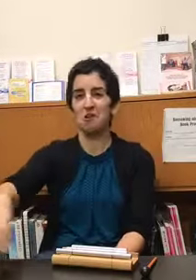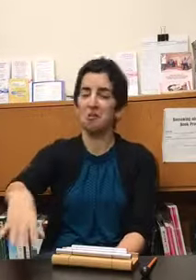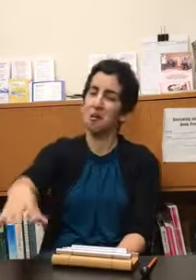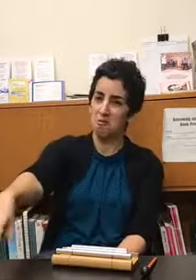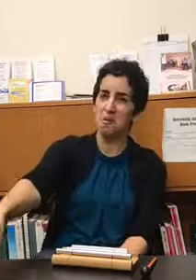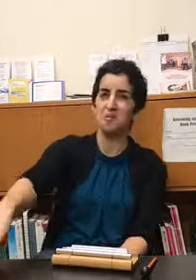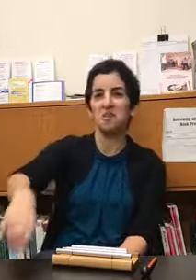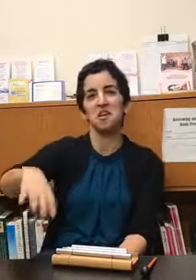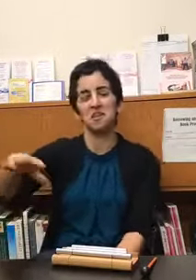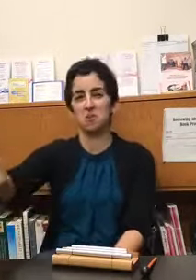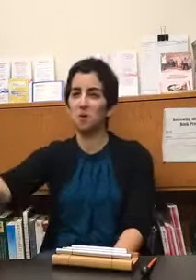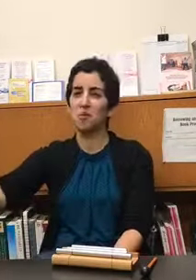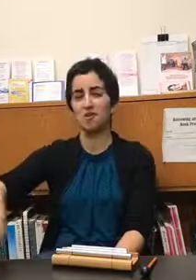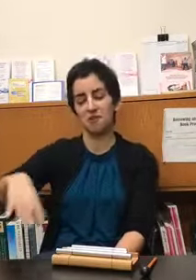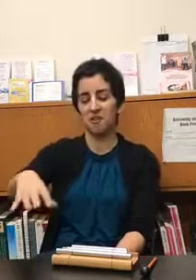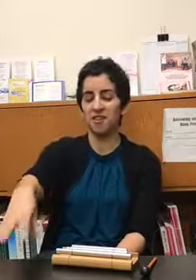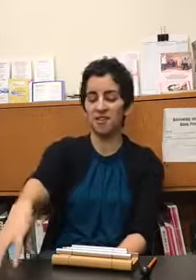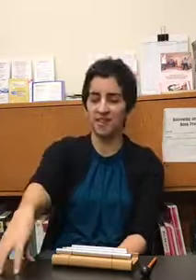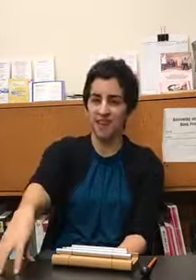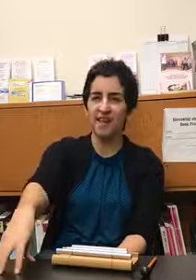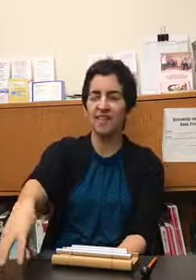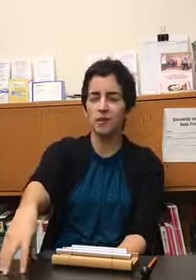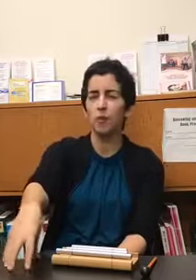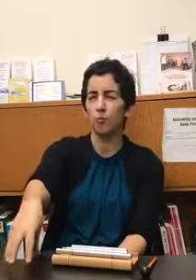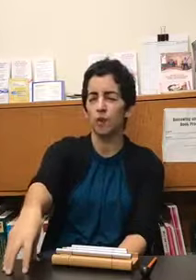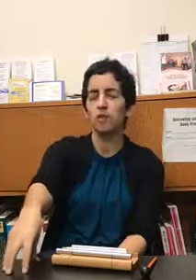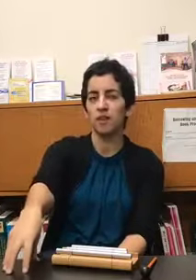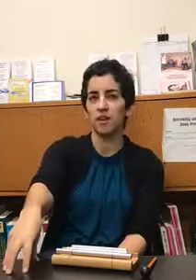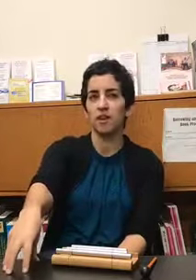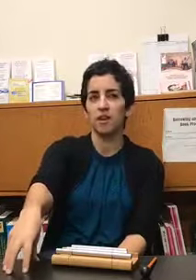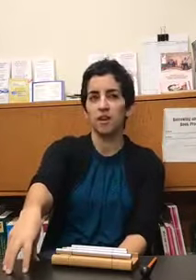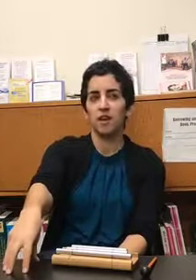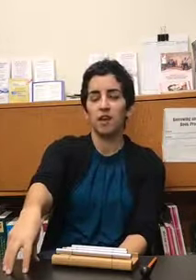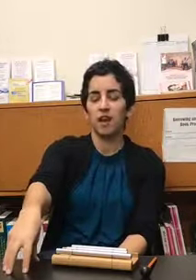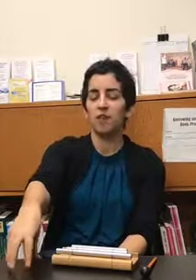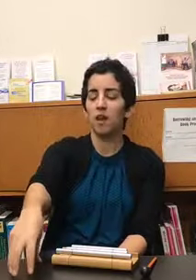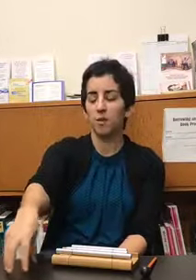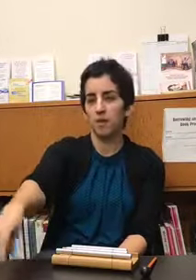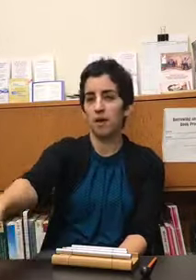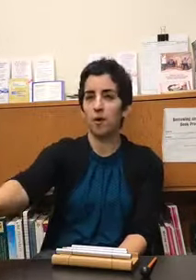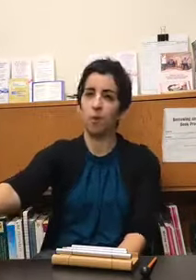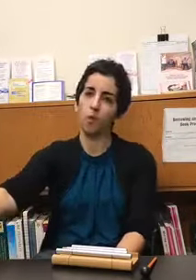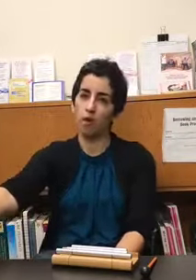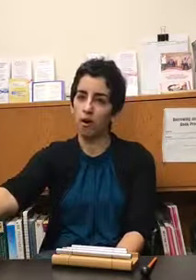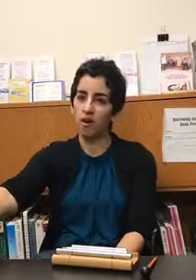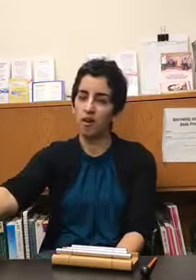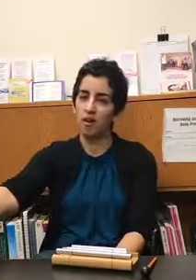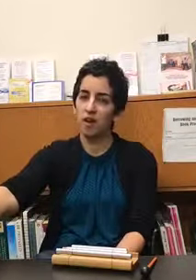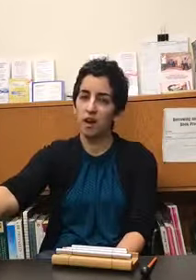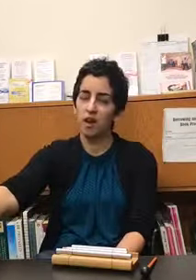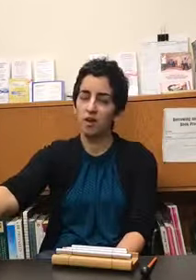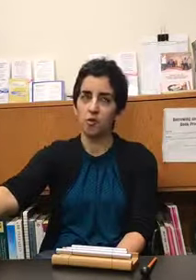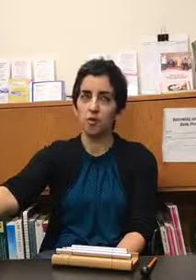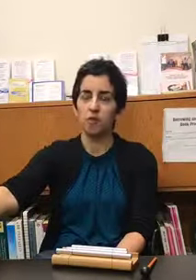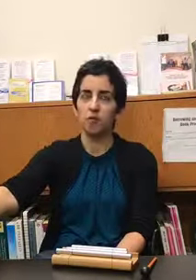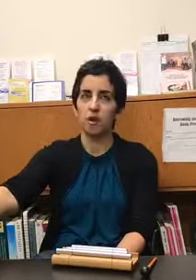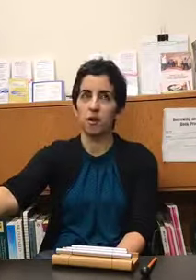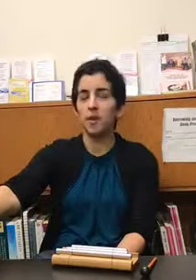heart rate machines or blood pressure or anything like that that's not really in line with how i work i don't know that i mean